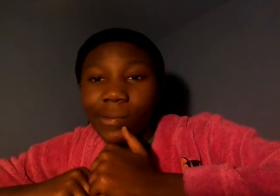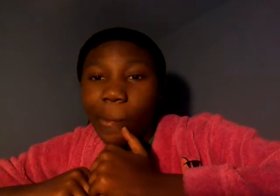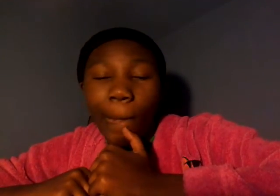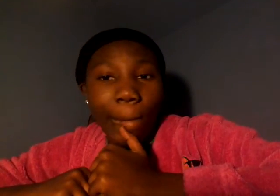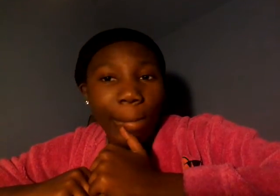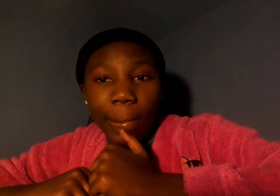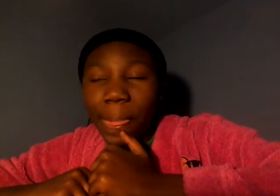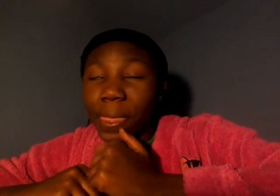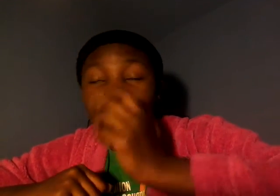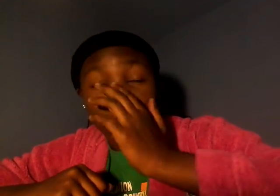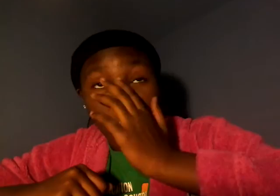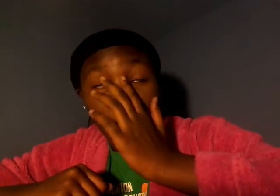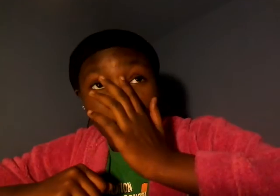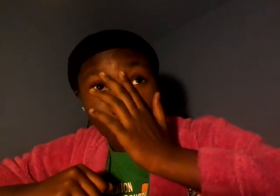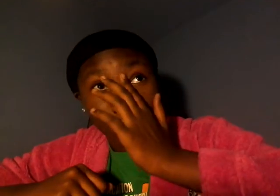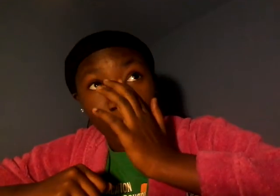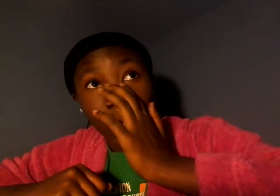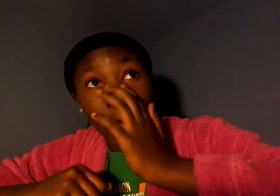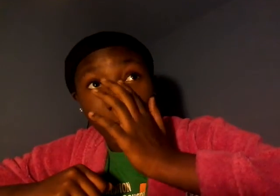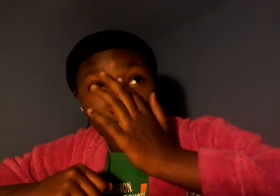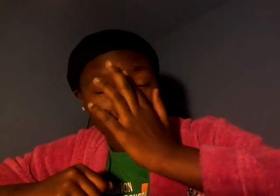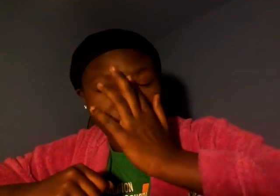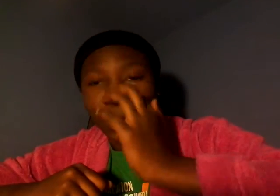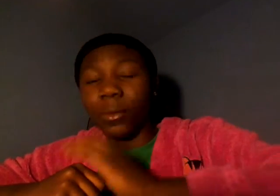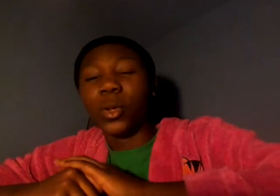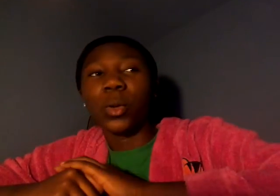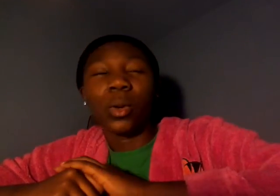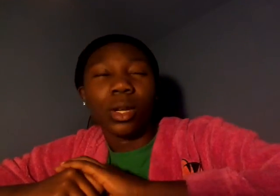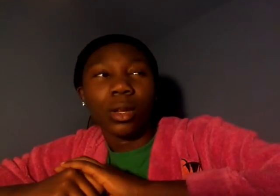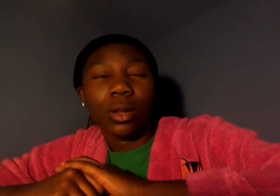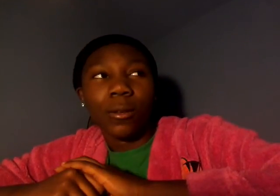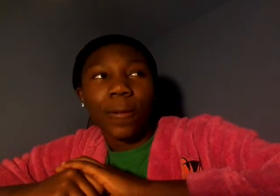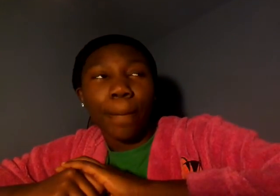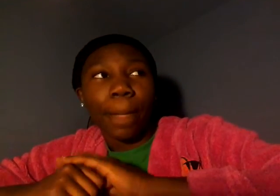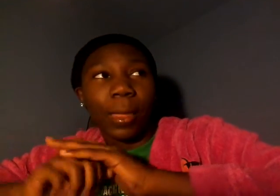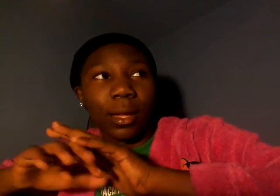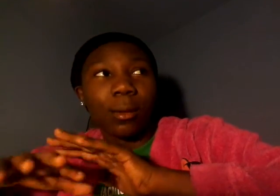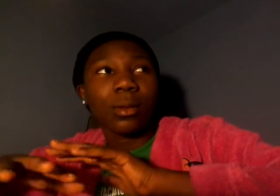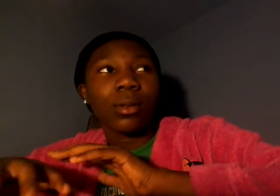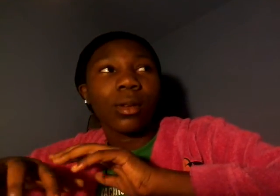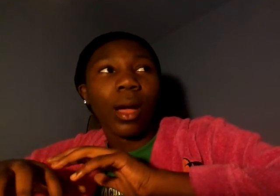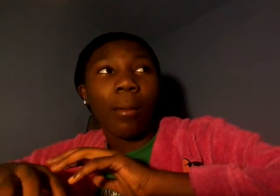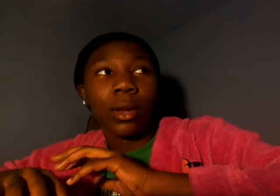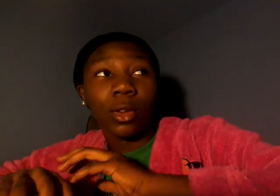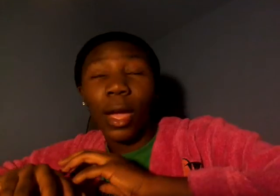so i'm thinking of a new like i'm going to try